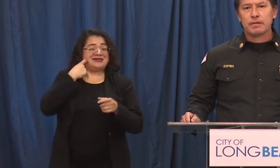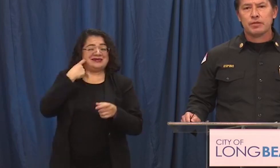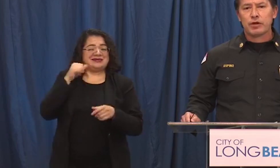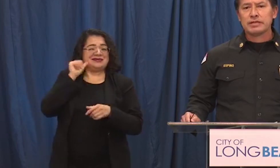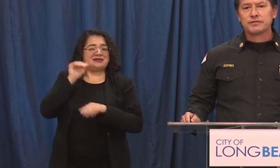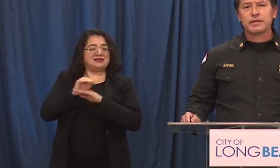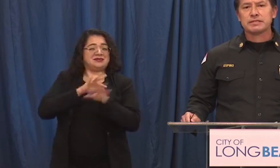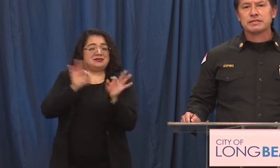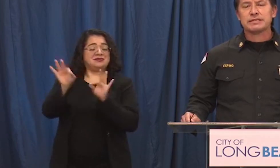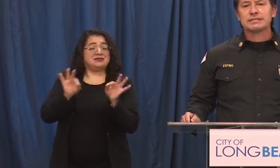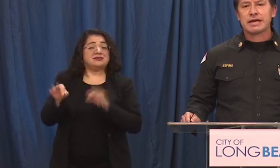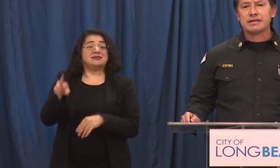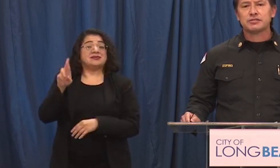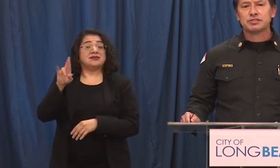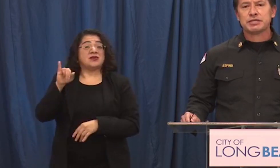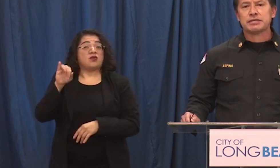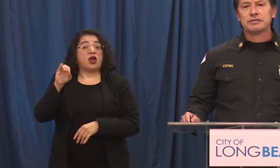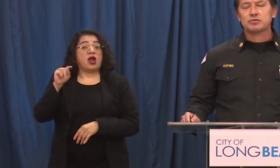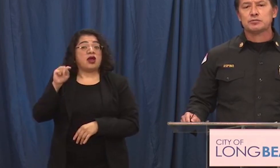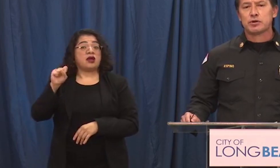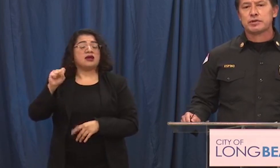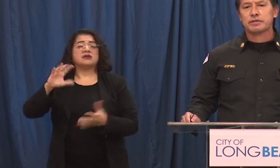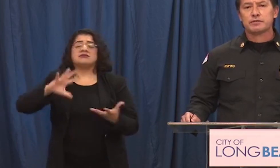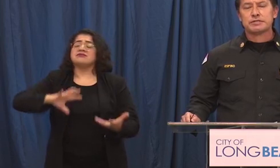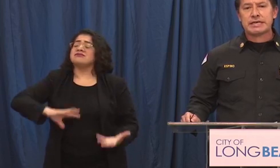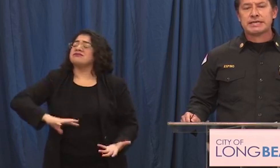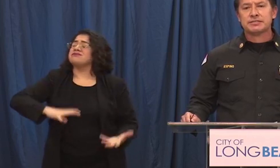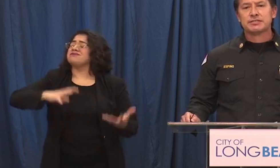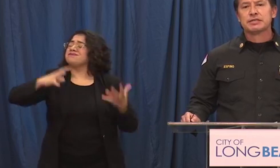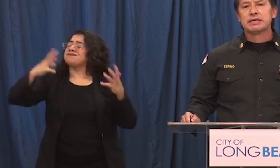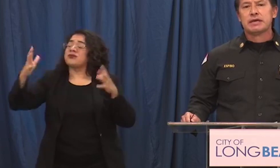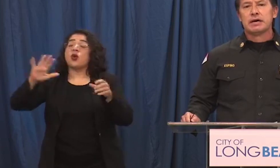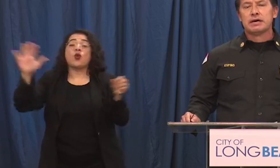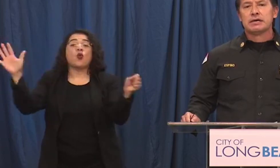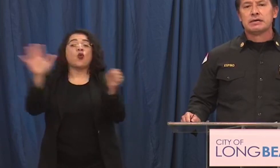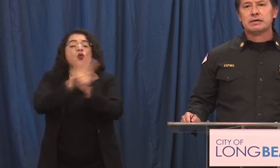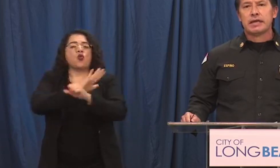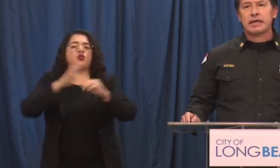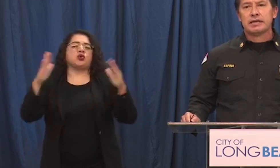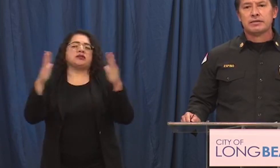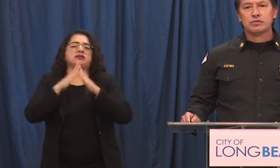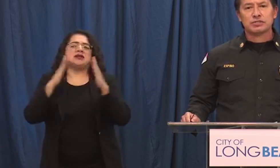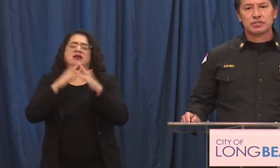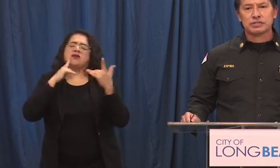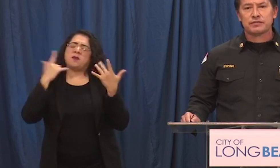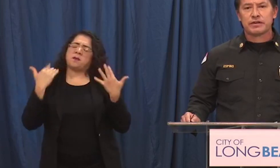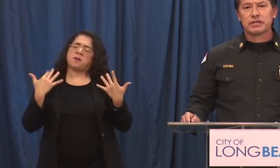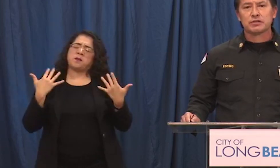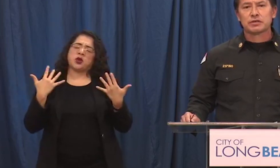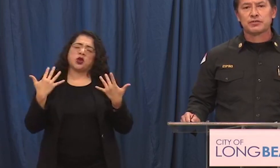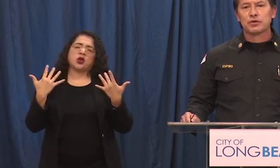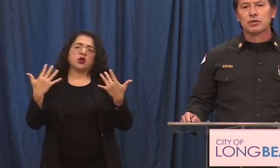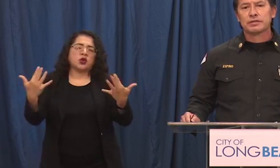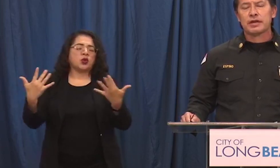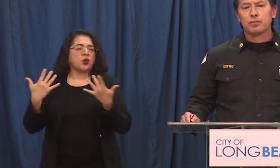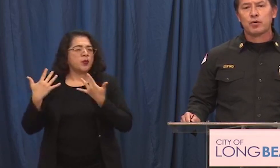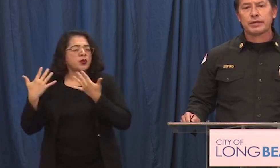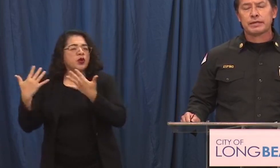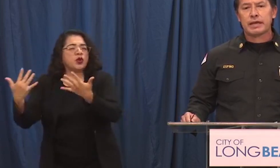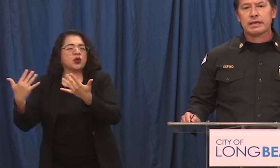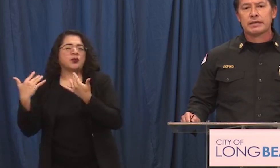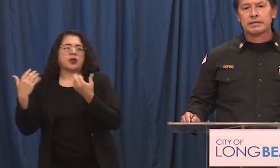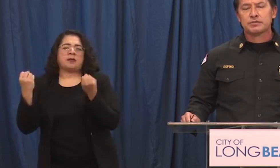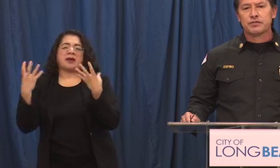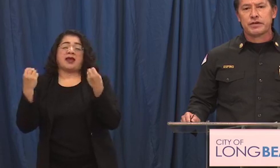the riots affected the entire city there was burning for days uh and there was just very little control at that